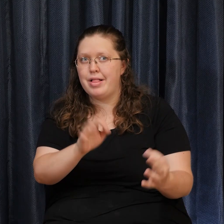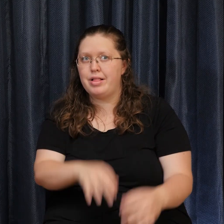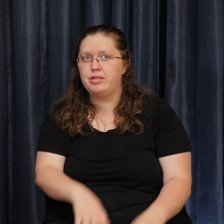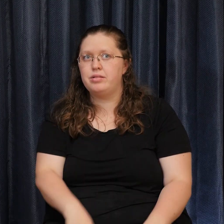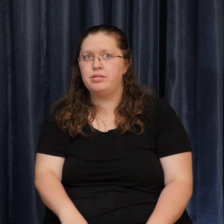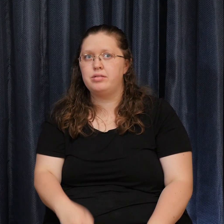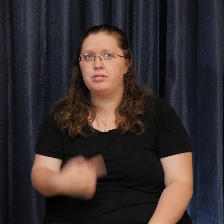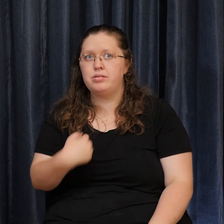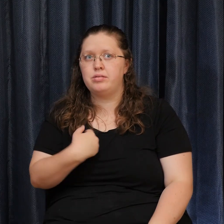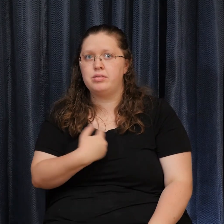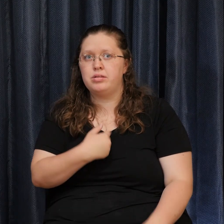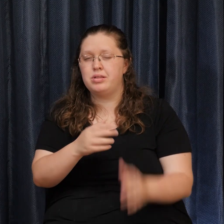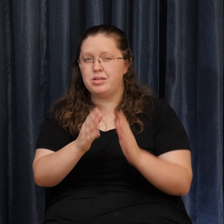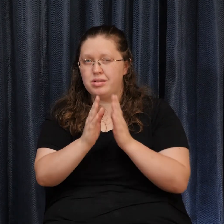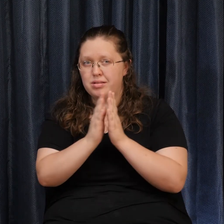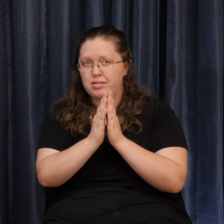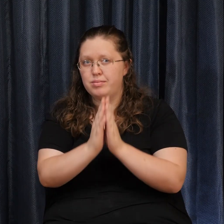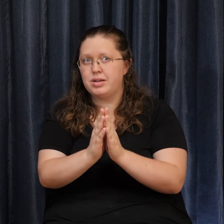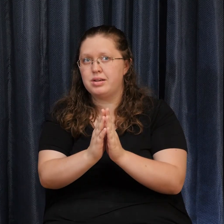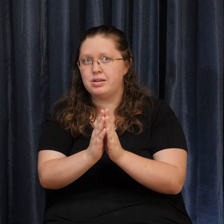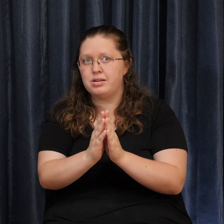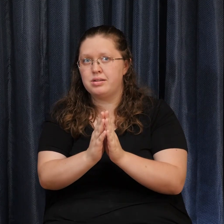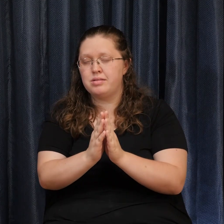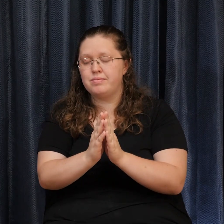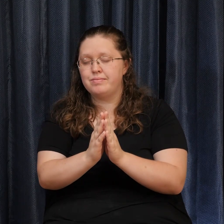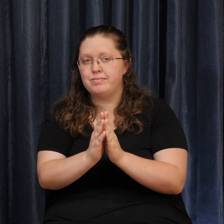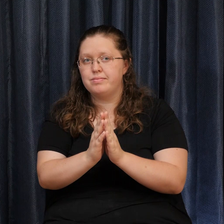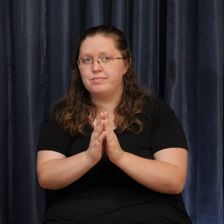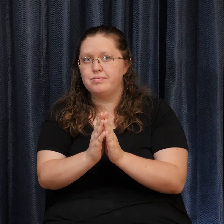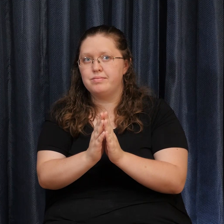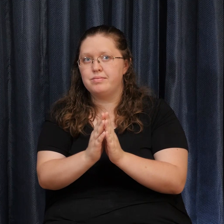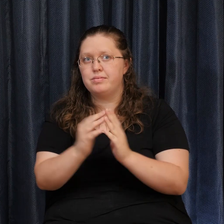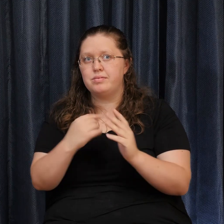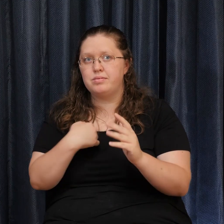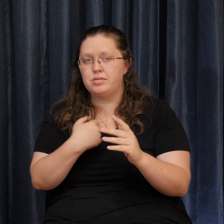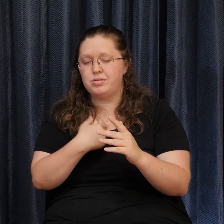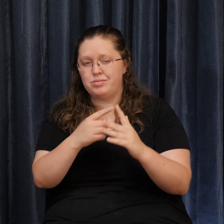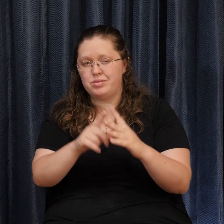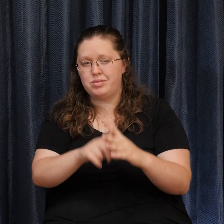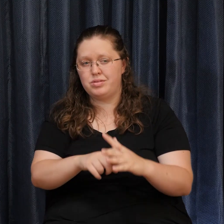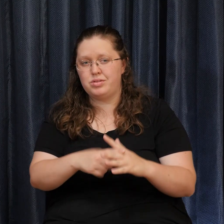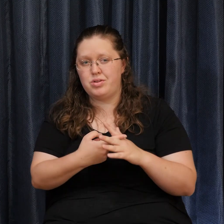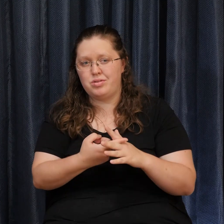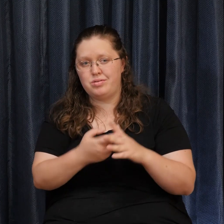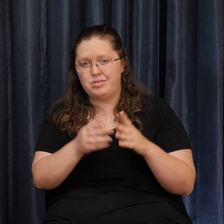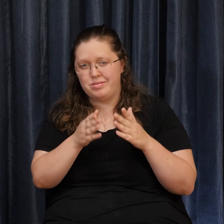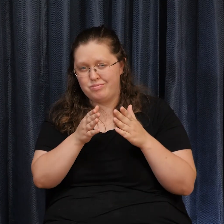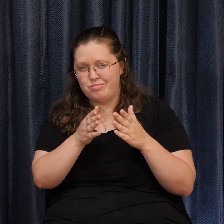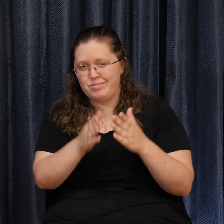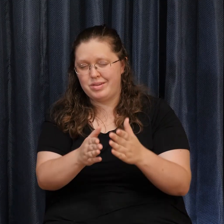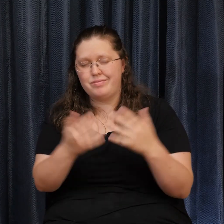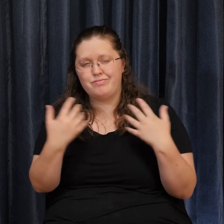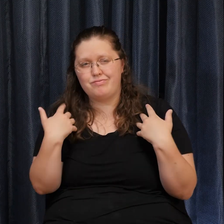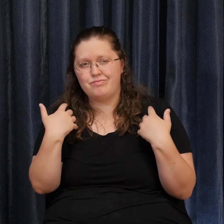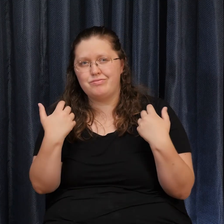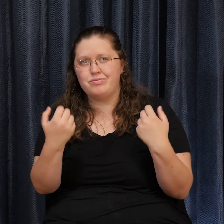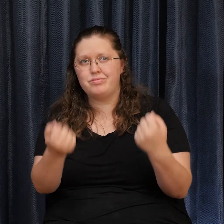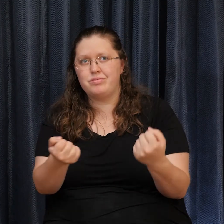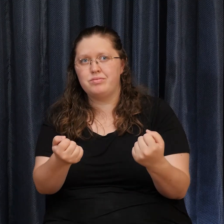prayer And we Set ourselves On the Course Of that Healing In the Name and Through the Nature